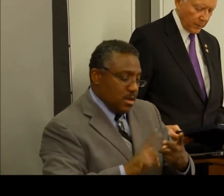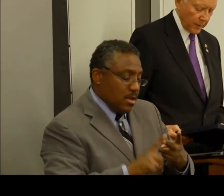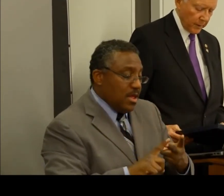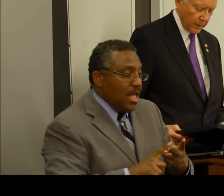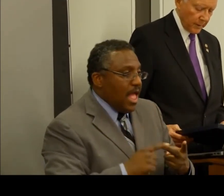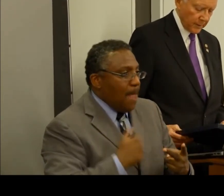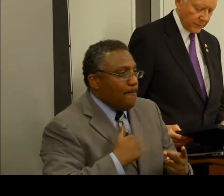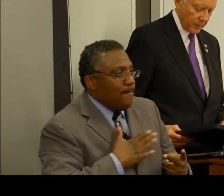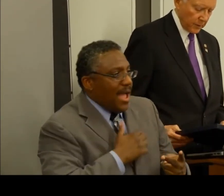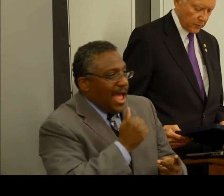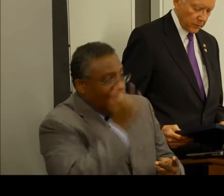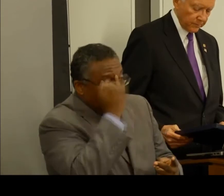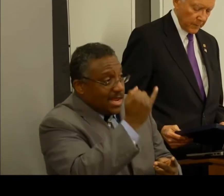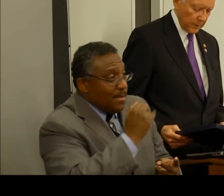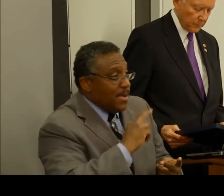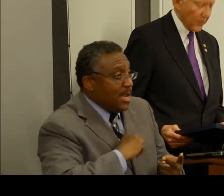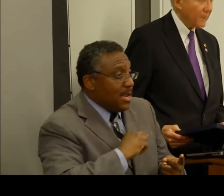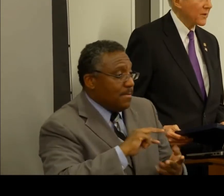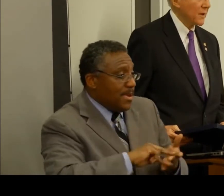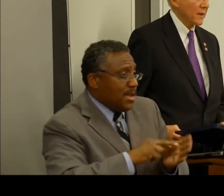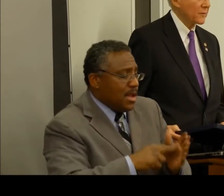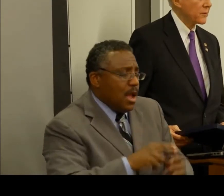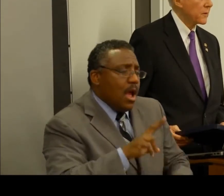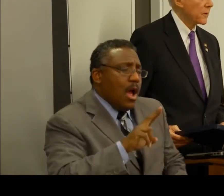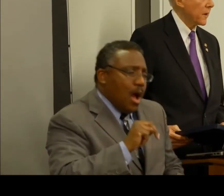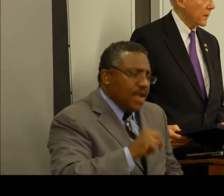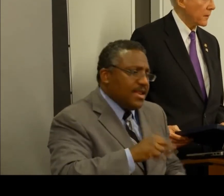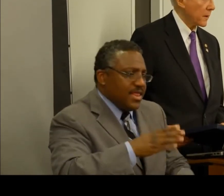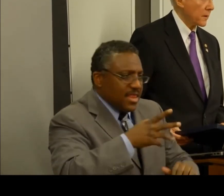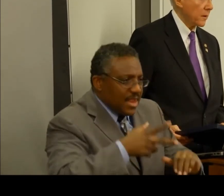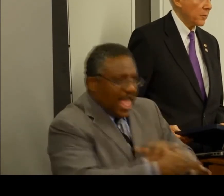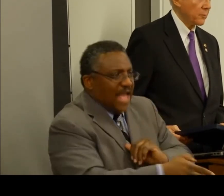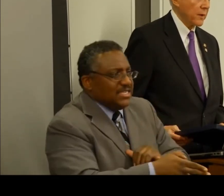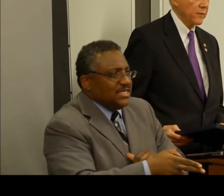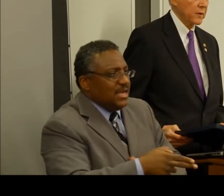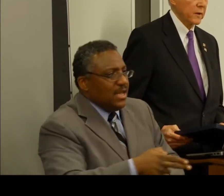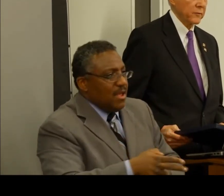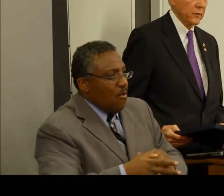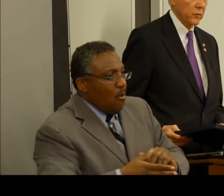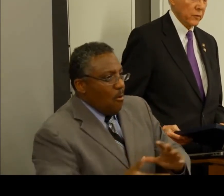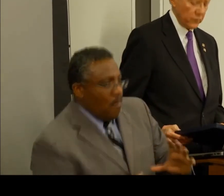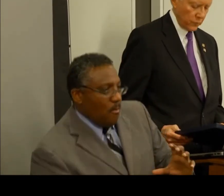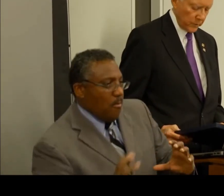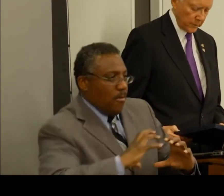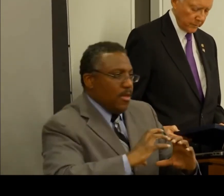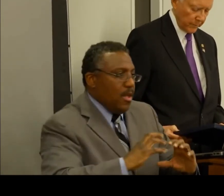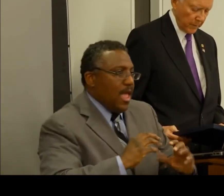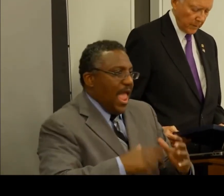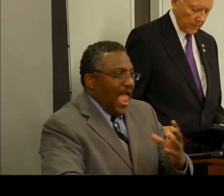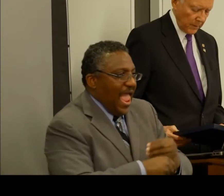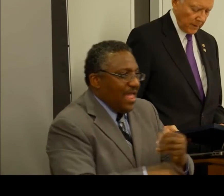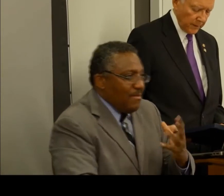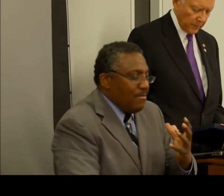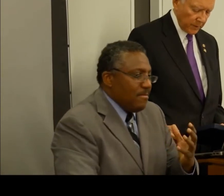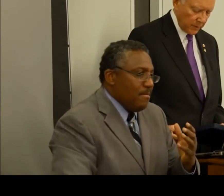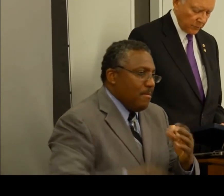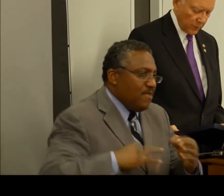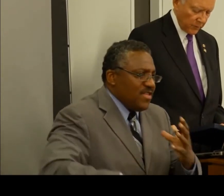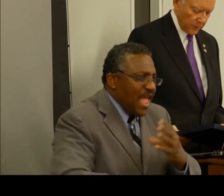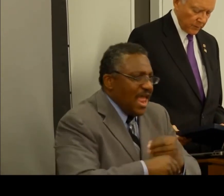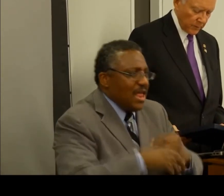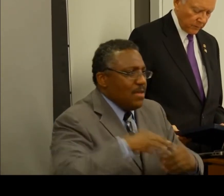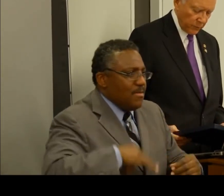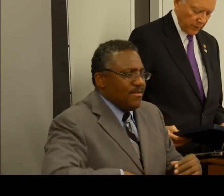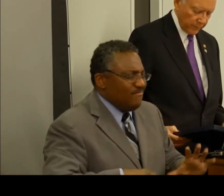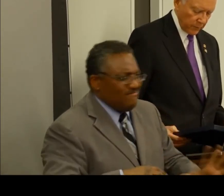nor am I seeking to privatize anything. I'll put privatize in quotes as well. I have to make